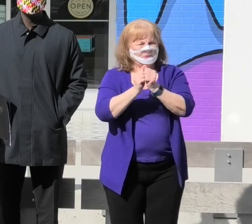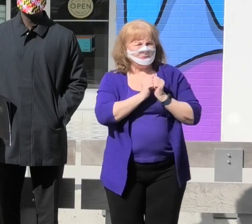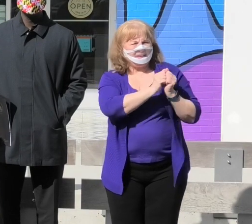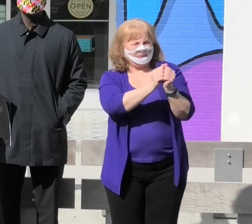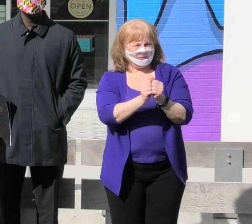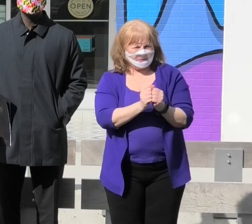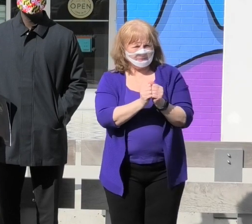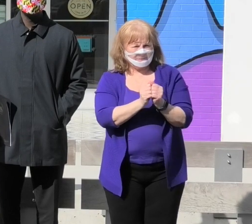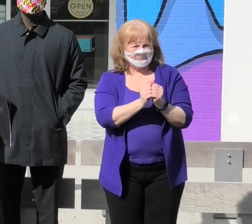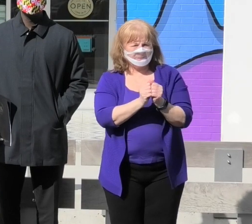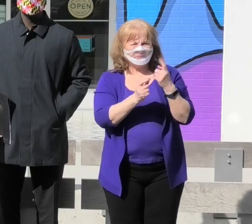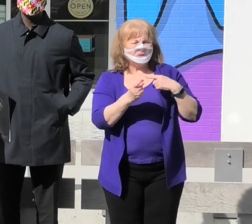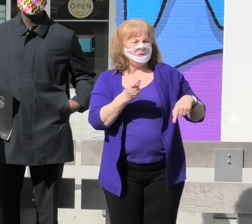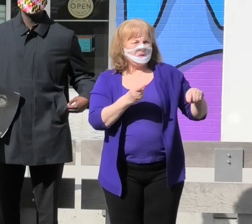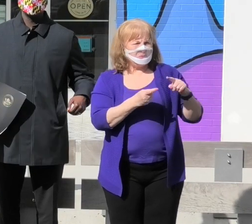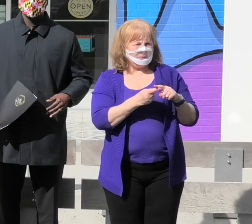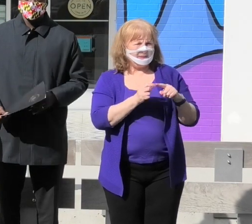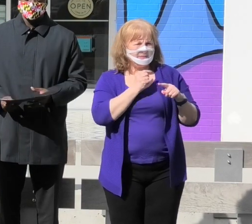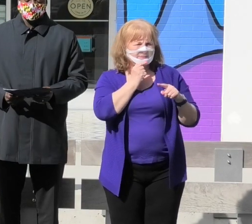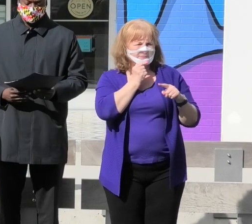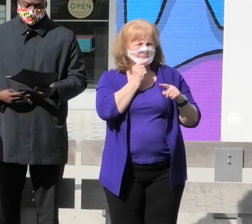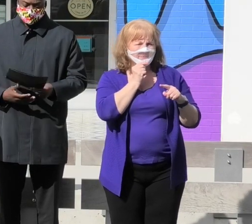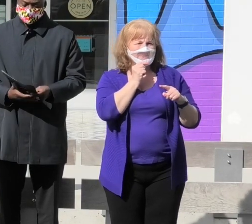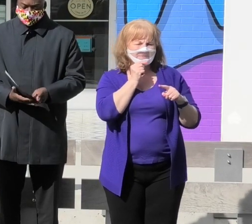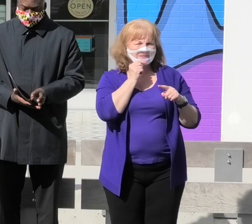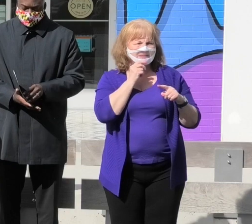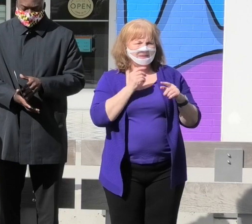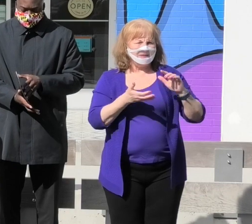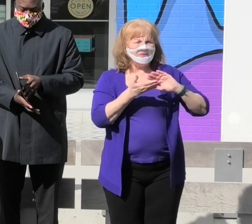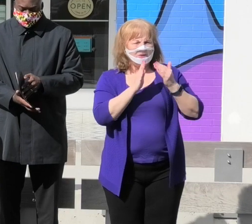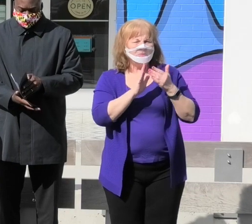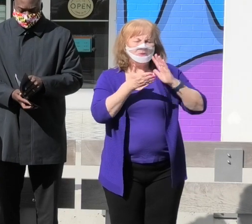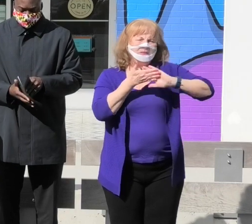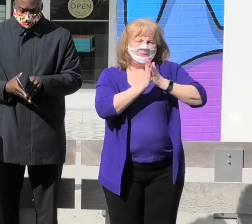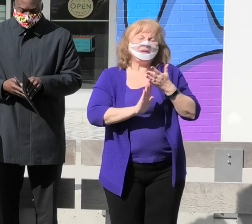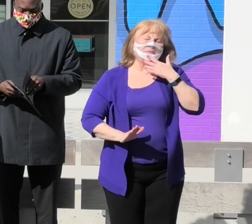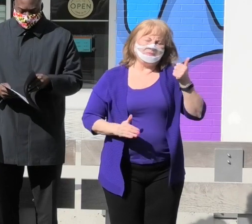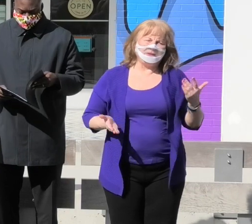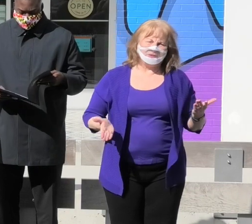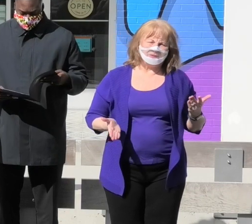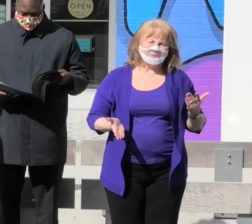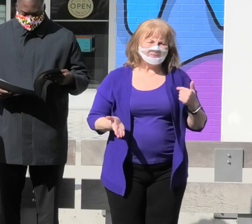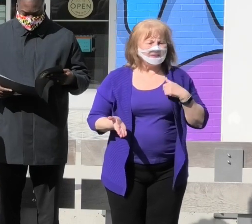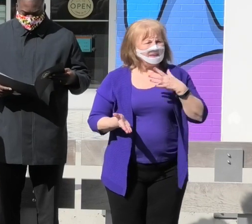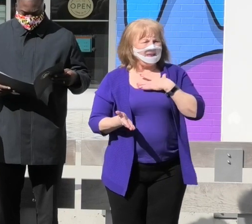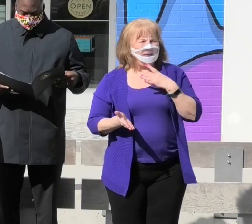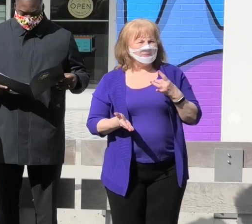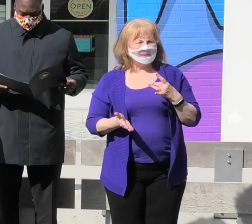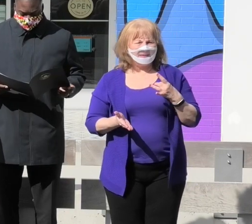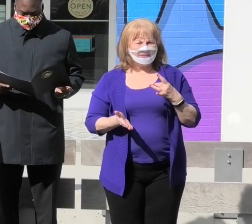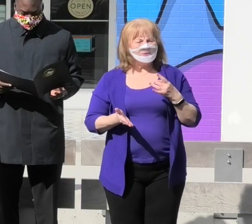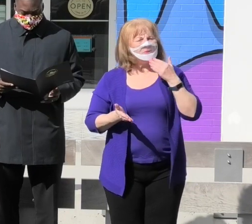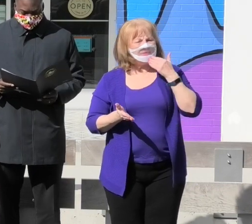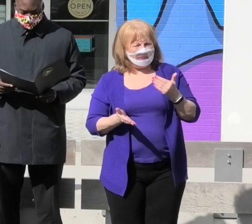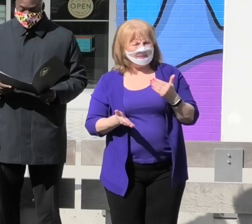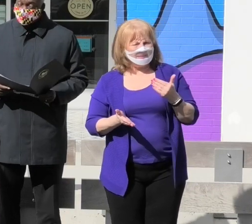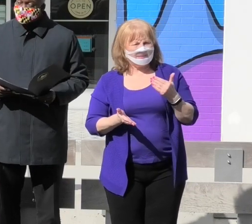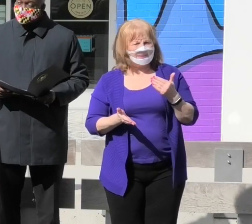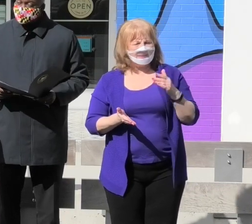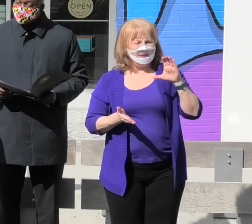when the community becomes better. So I would like to thank